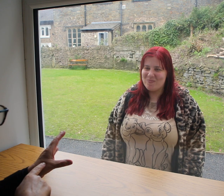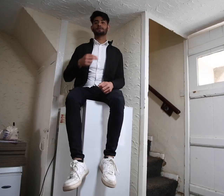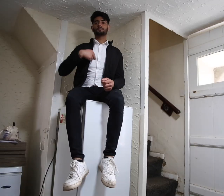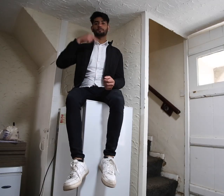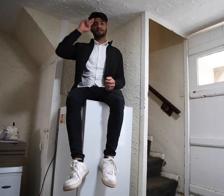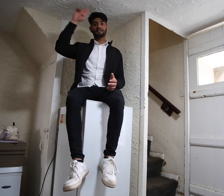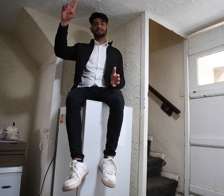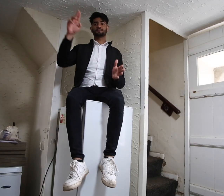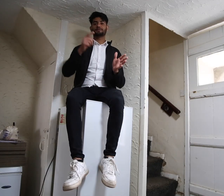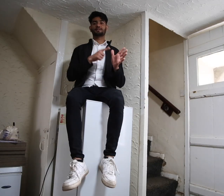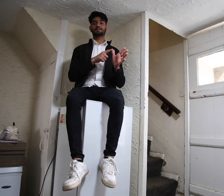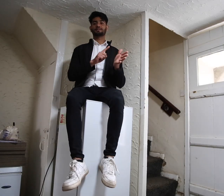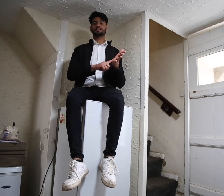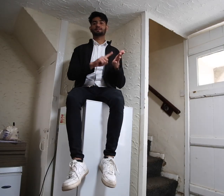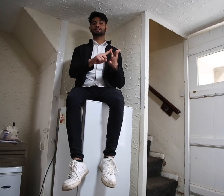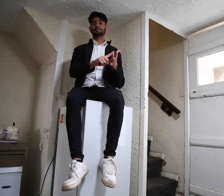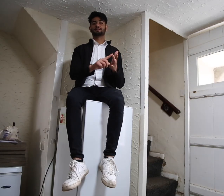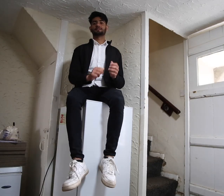What are doing with